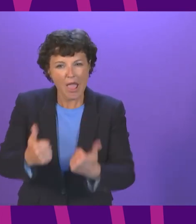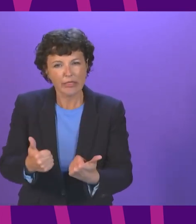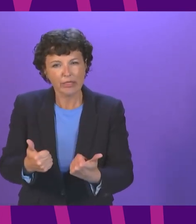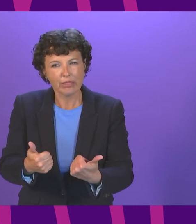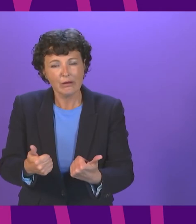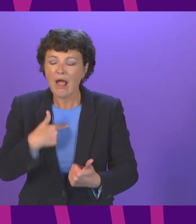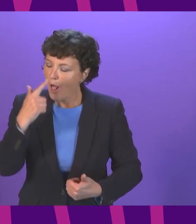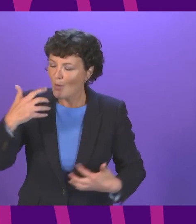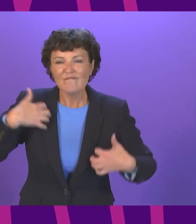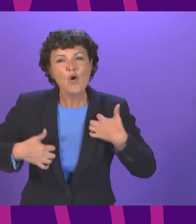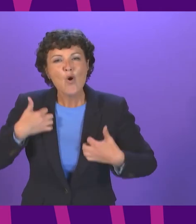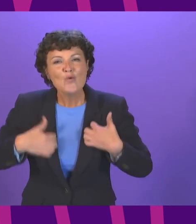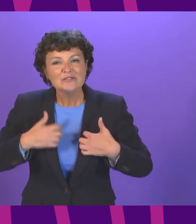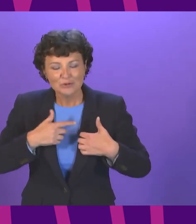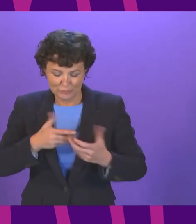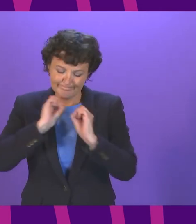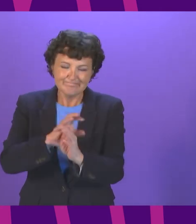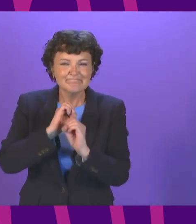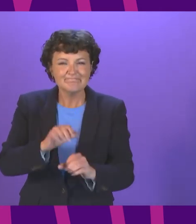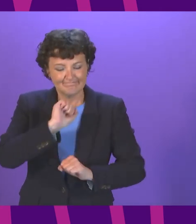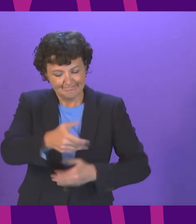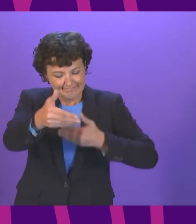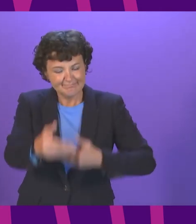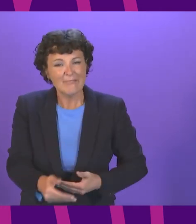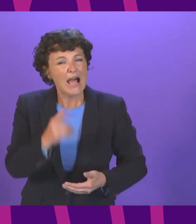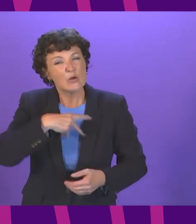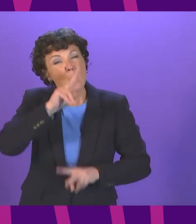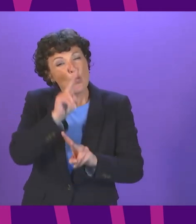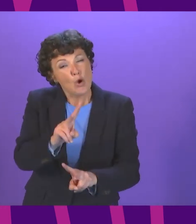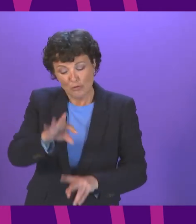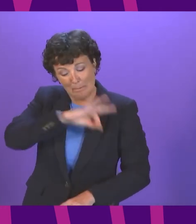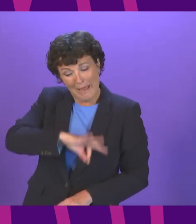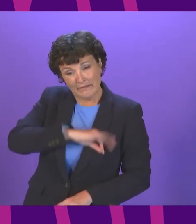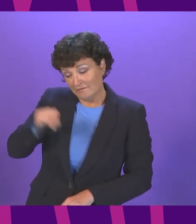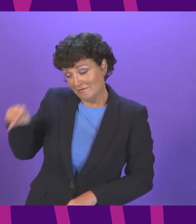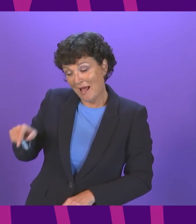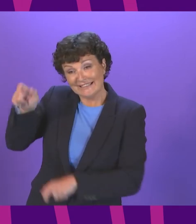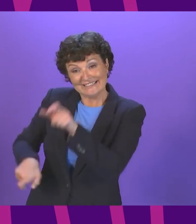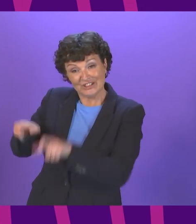I look forward to delivering on the programme and the benefits my constituents will feel in East London thank you